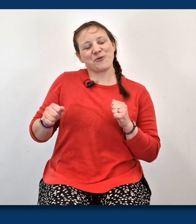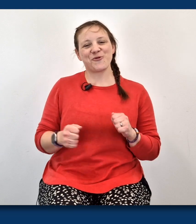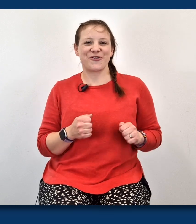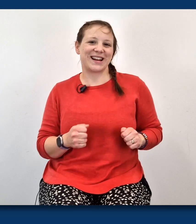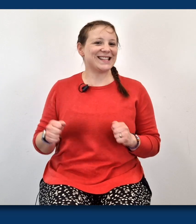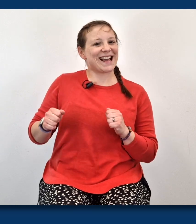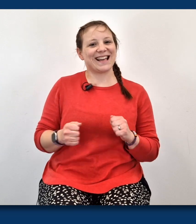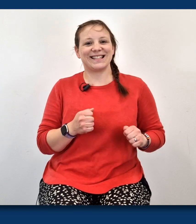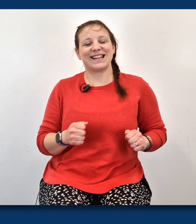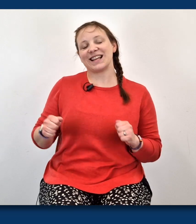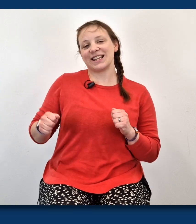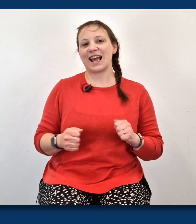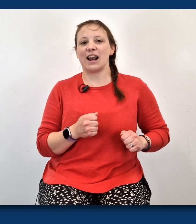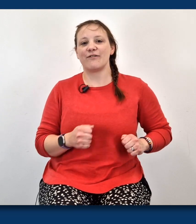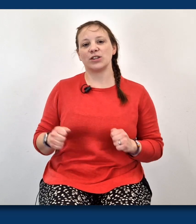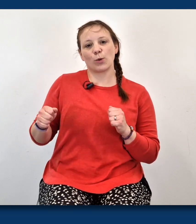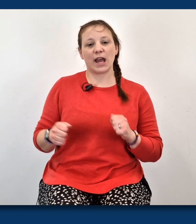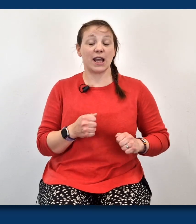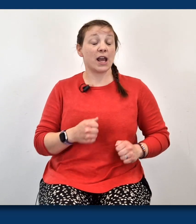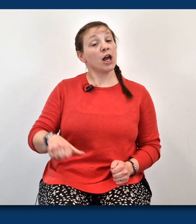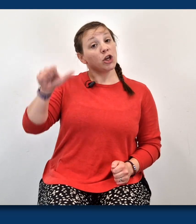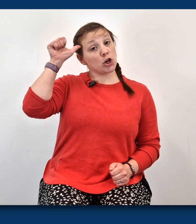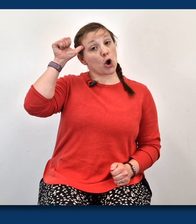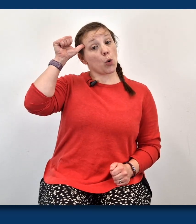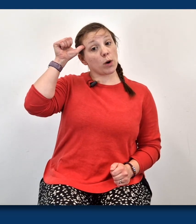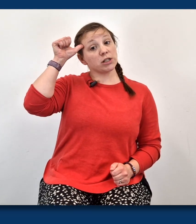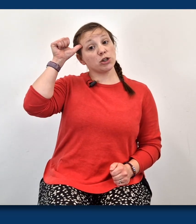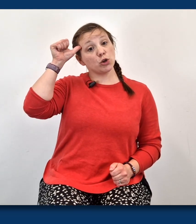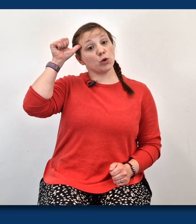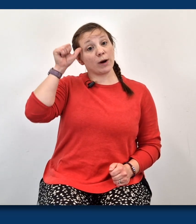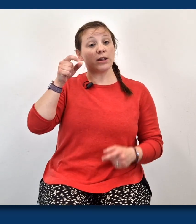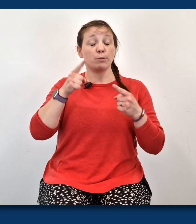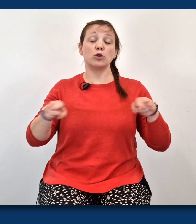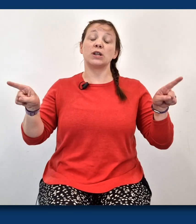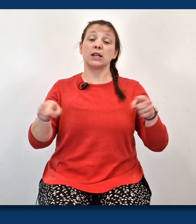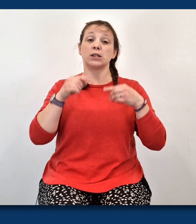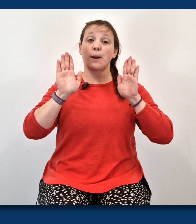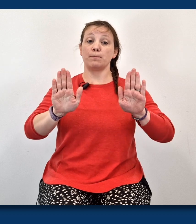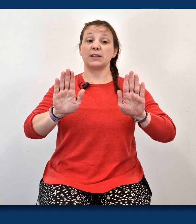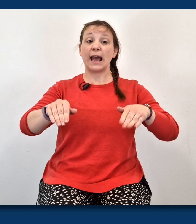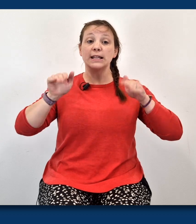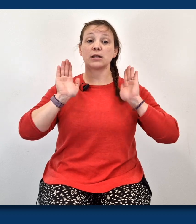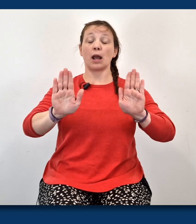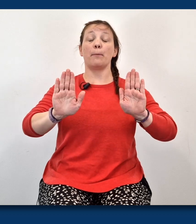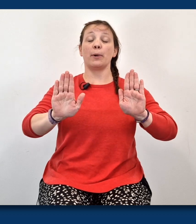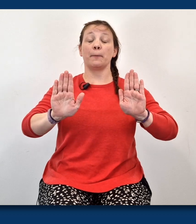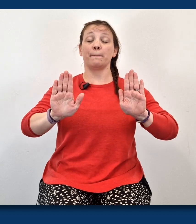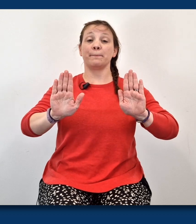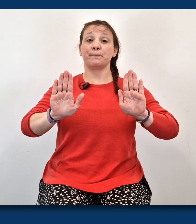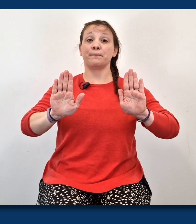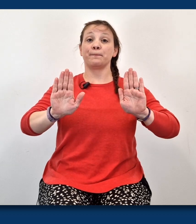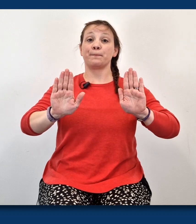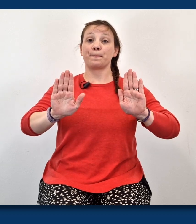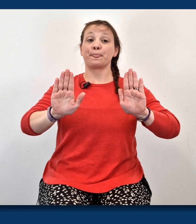Keep on moving and dancing as the elephants sway. You know what to do when the music stops and stop.